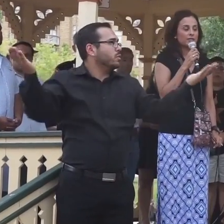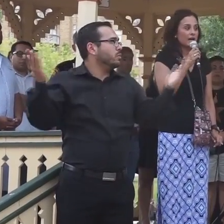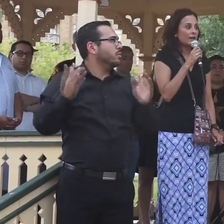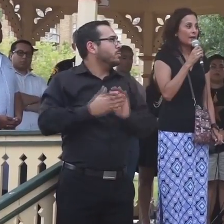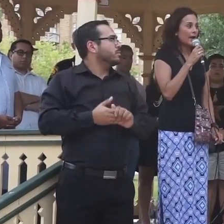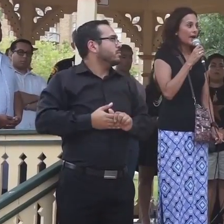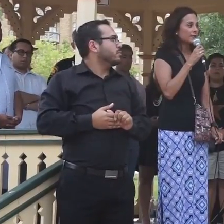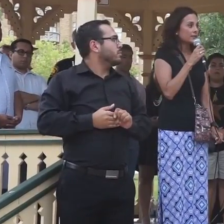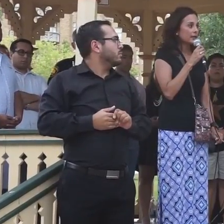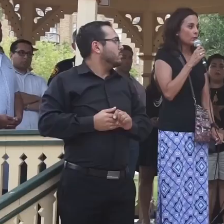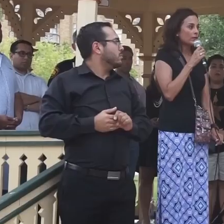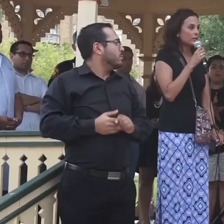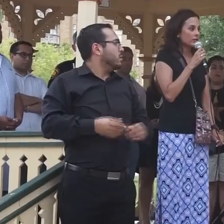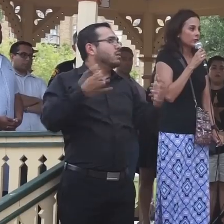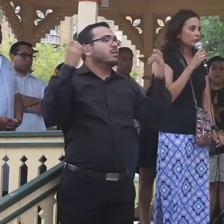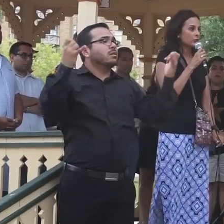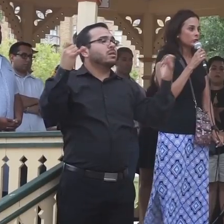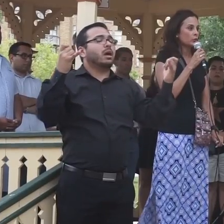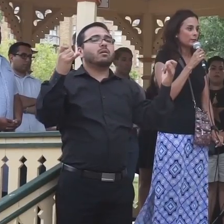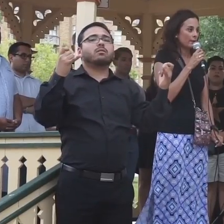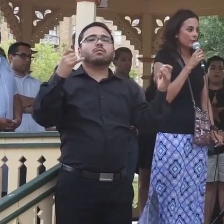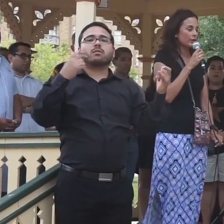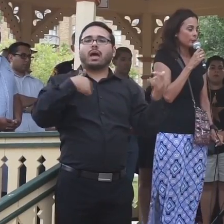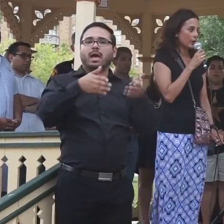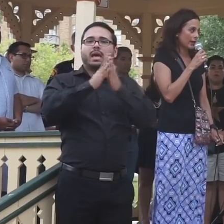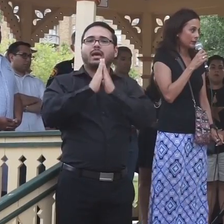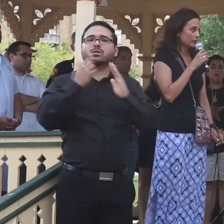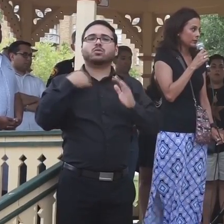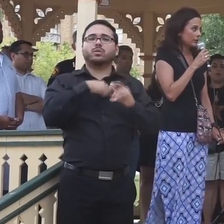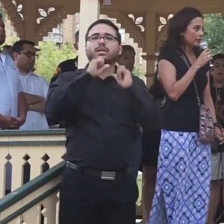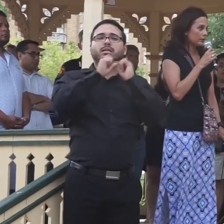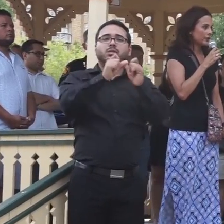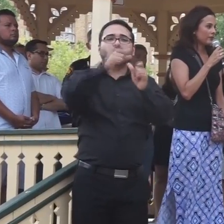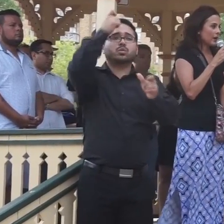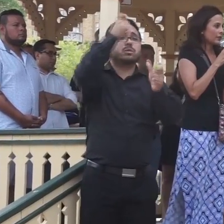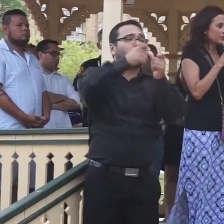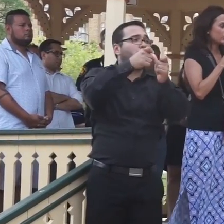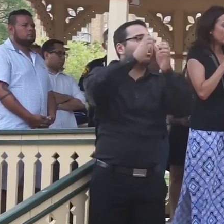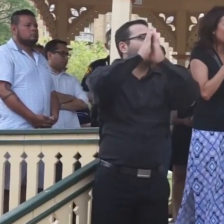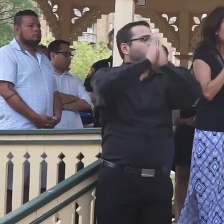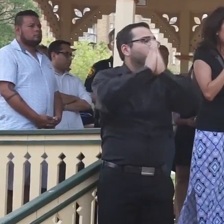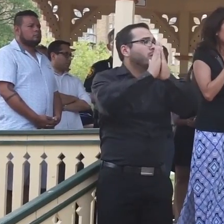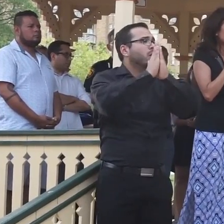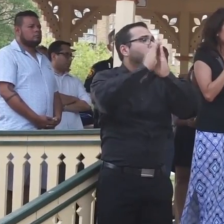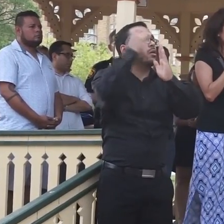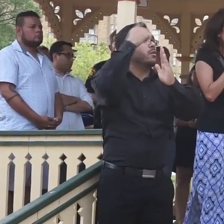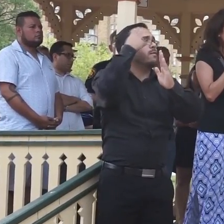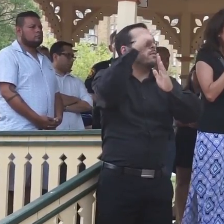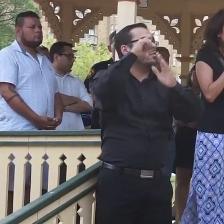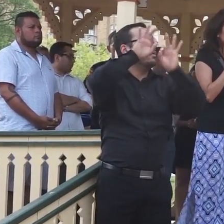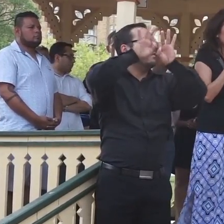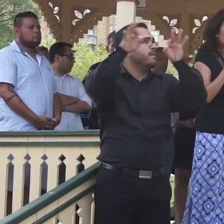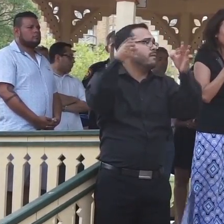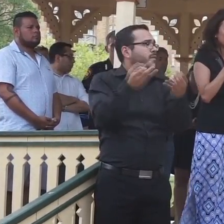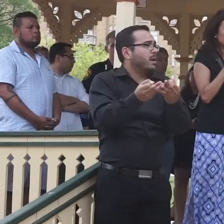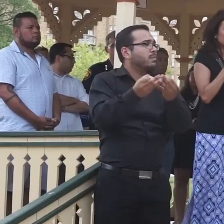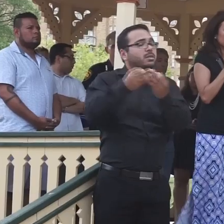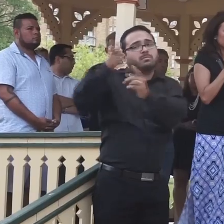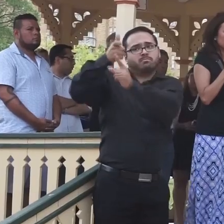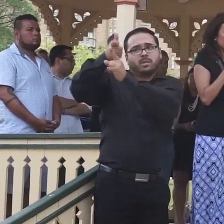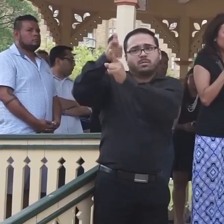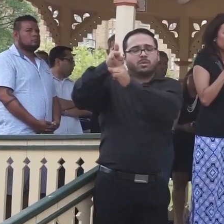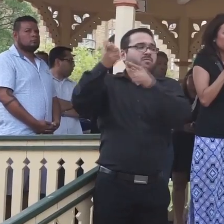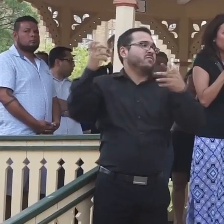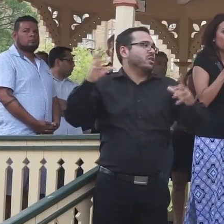At this time, I ask that we continue to remember and pray for the families who have lost loved ones,